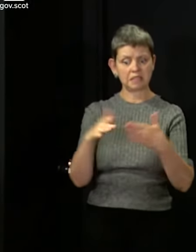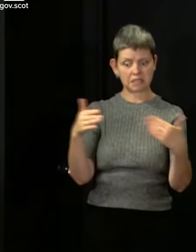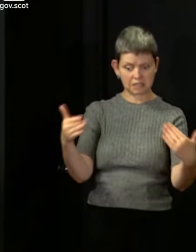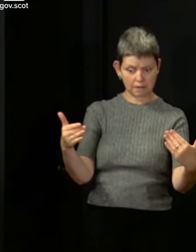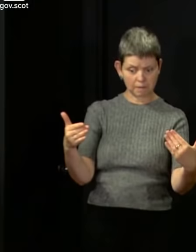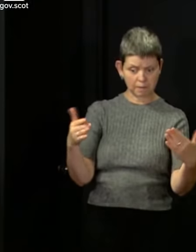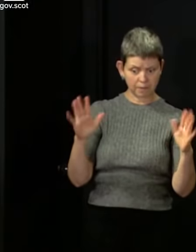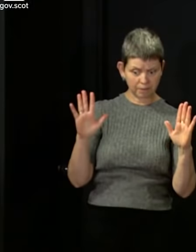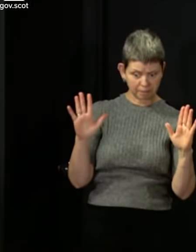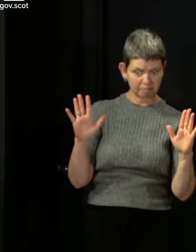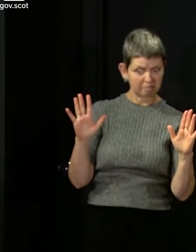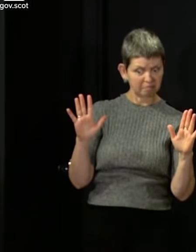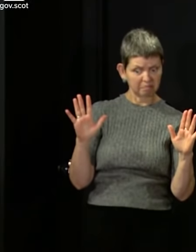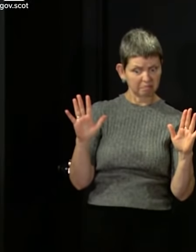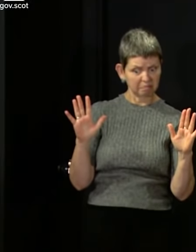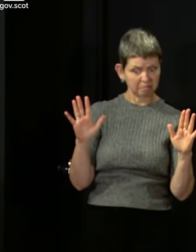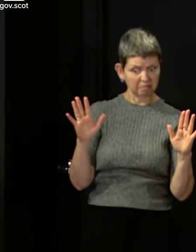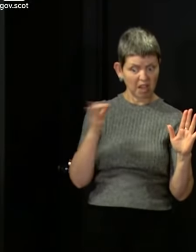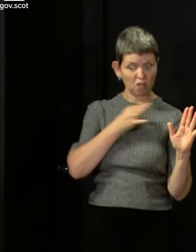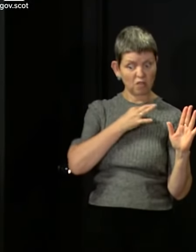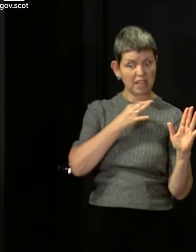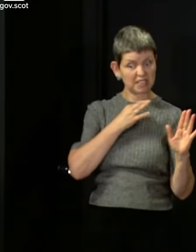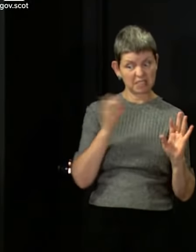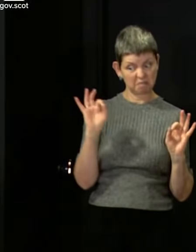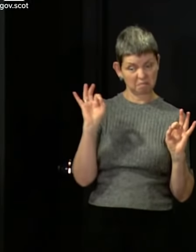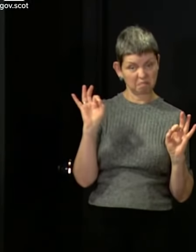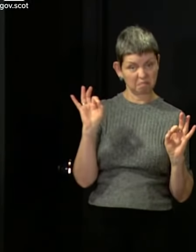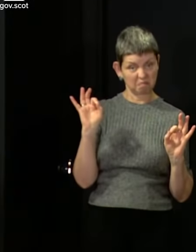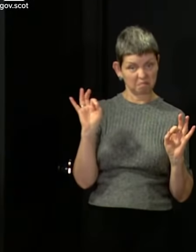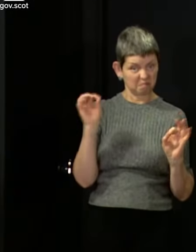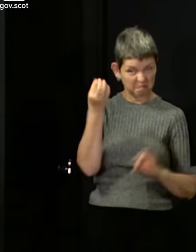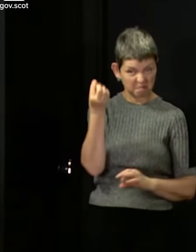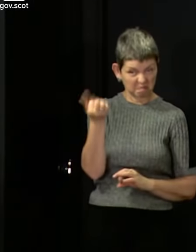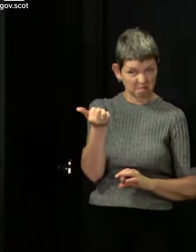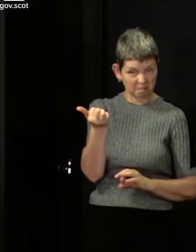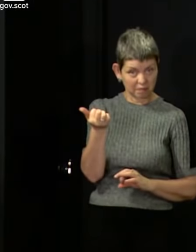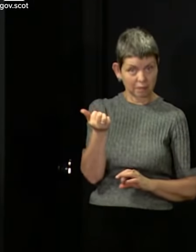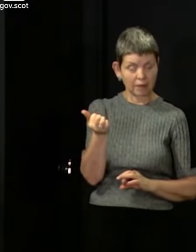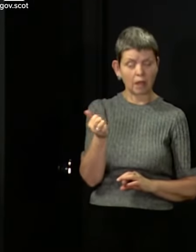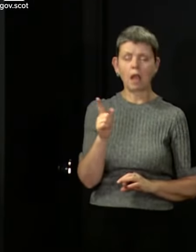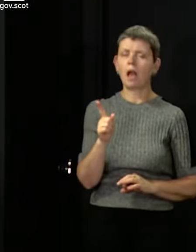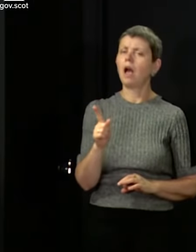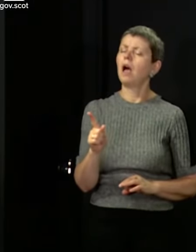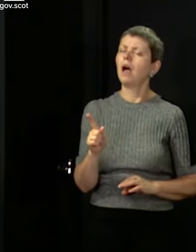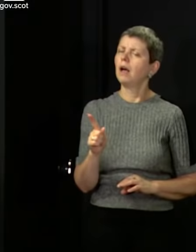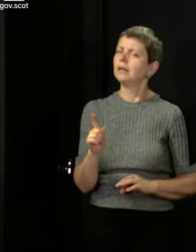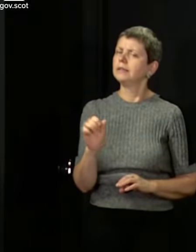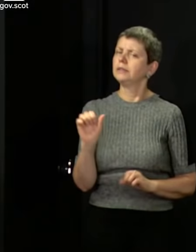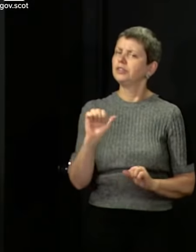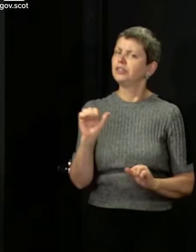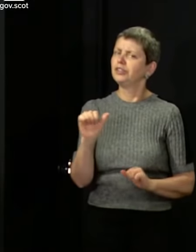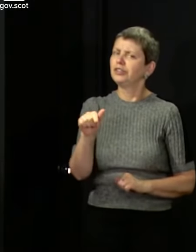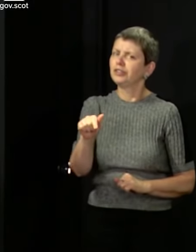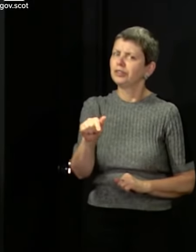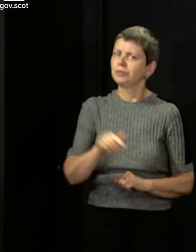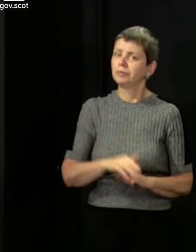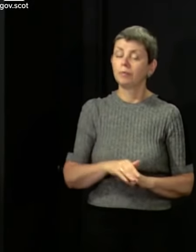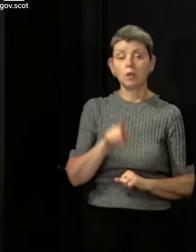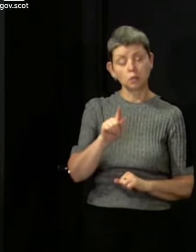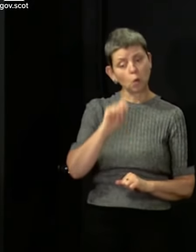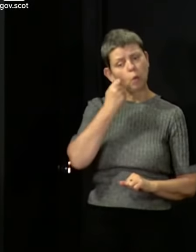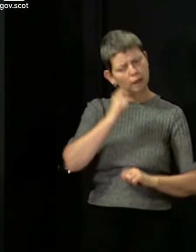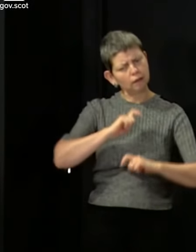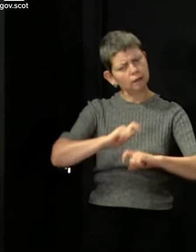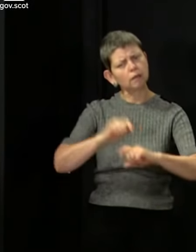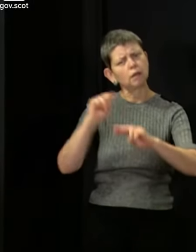public health risk that it has been for the last three months. And I don't feel we are yet close to that point. So we keep this under review.